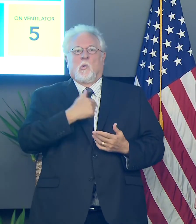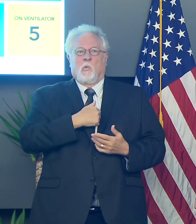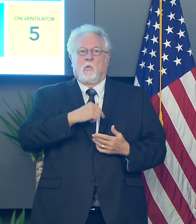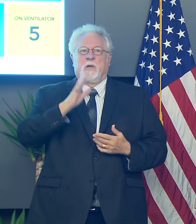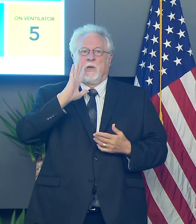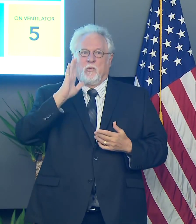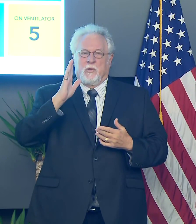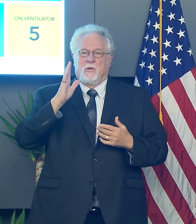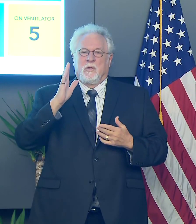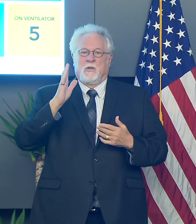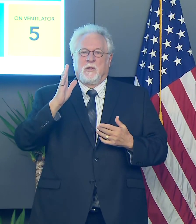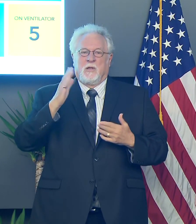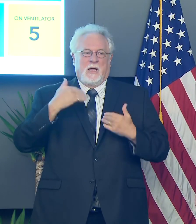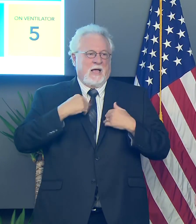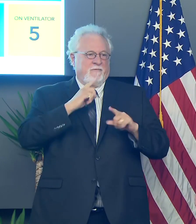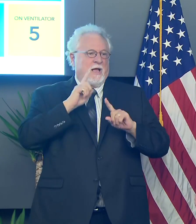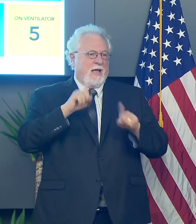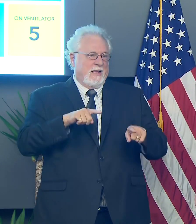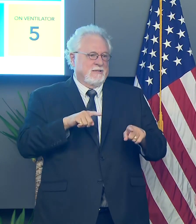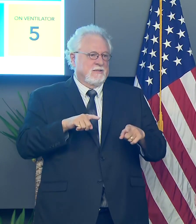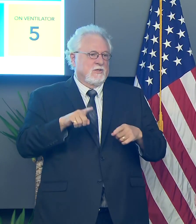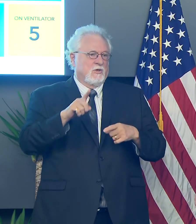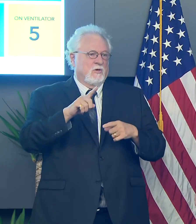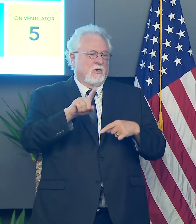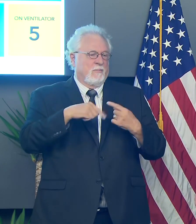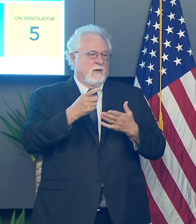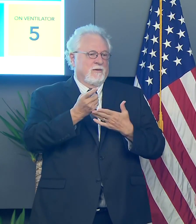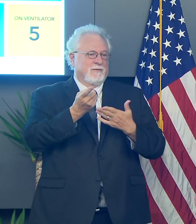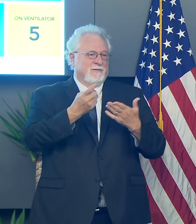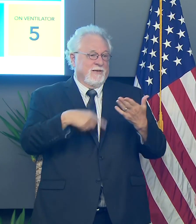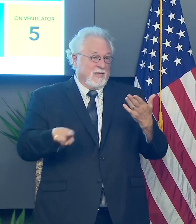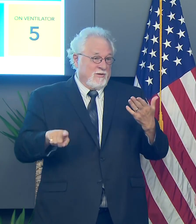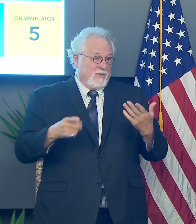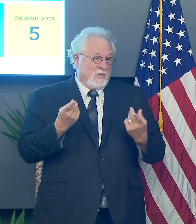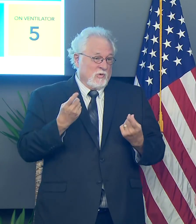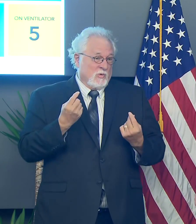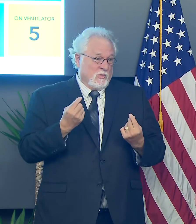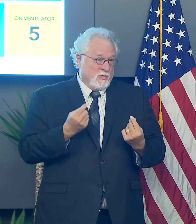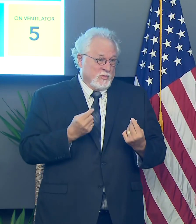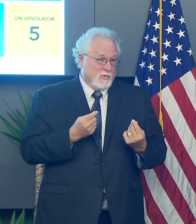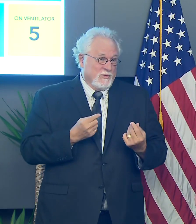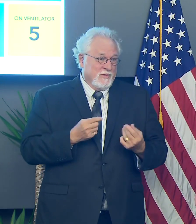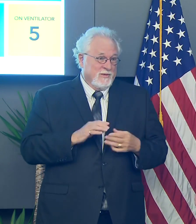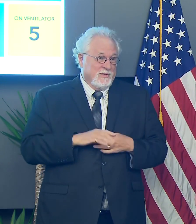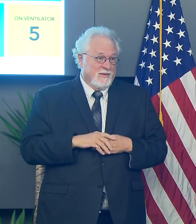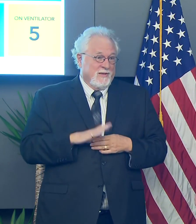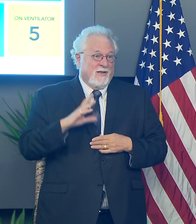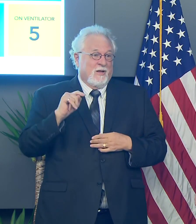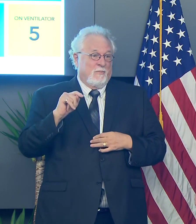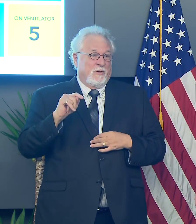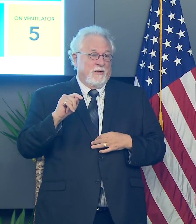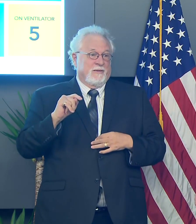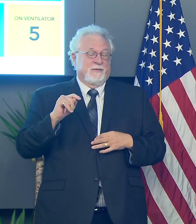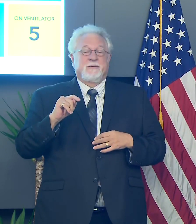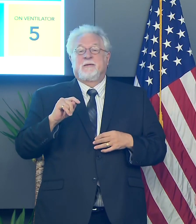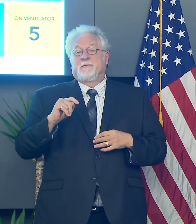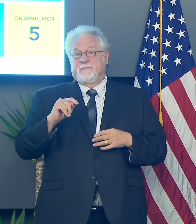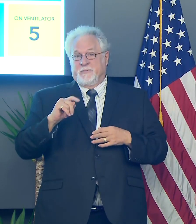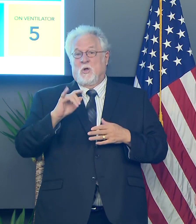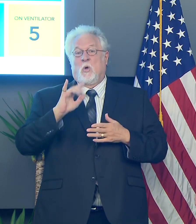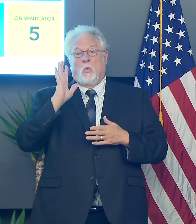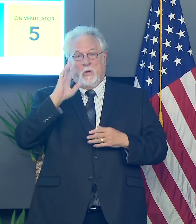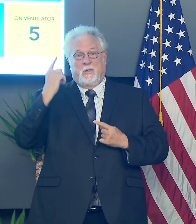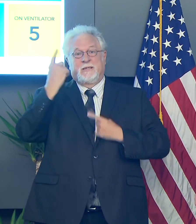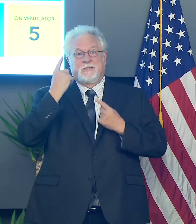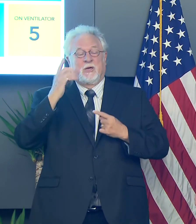we will have an answer for you, uh, about a week from now as to what, what we're going to do. Um, but, but those are all things that we're going to be